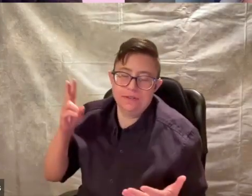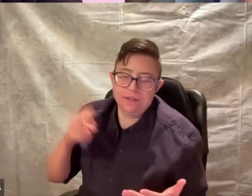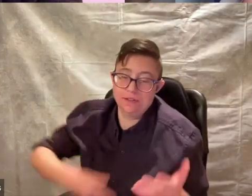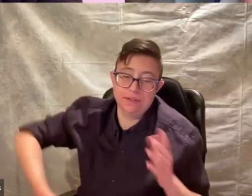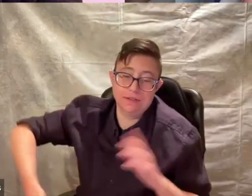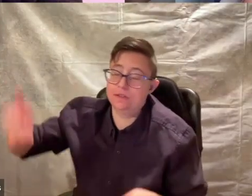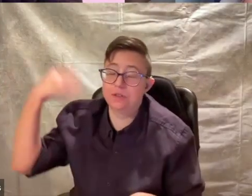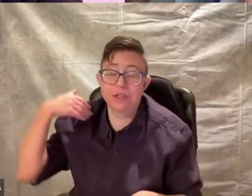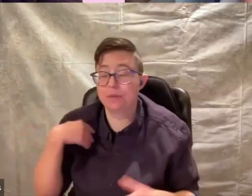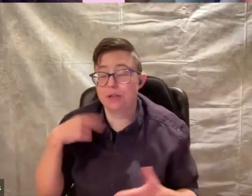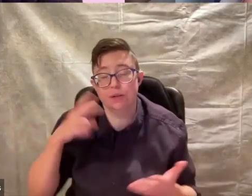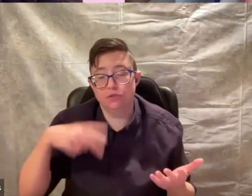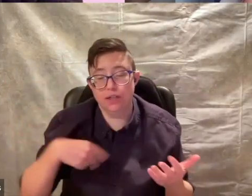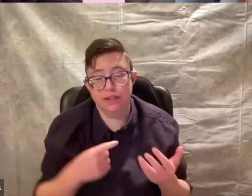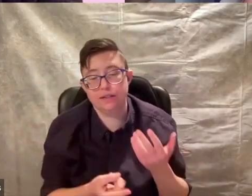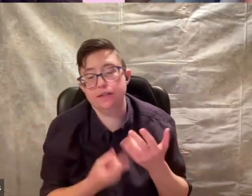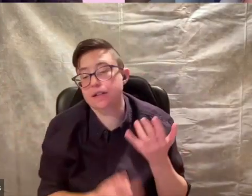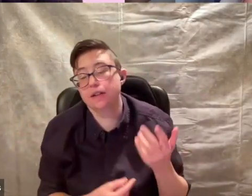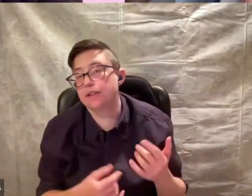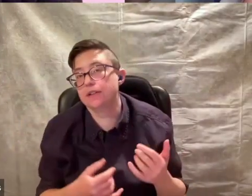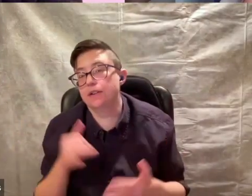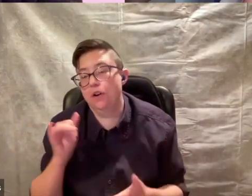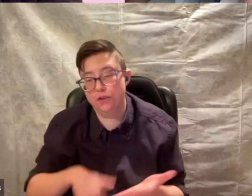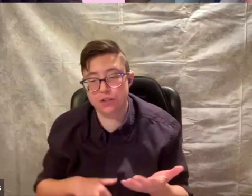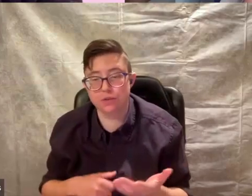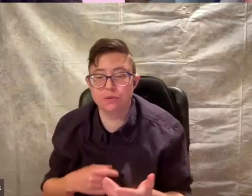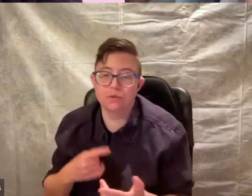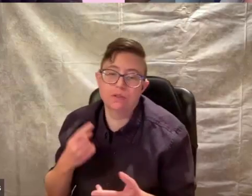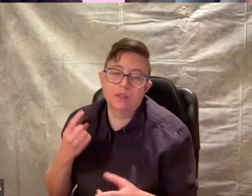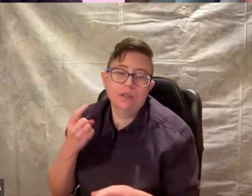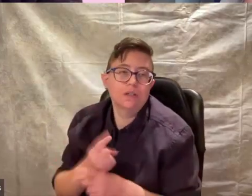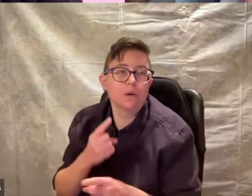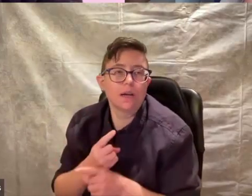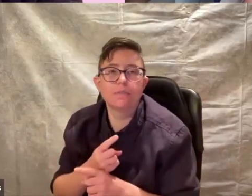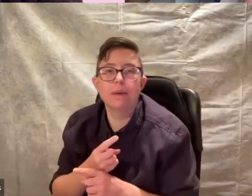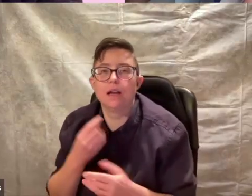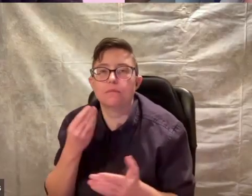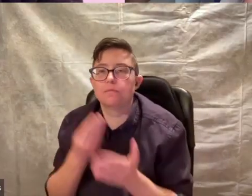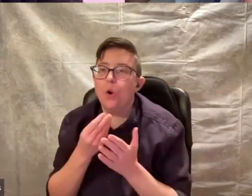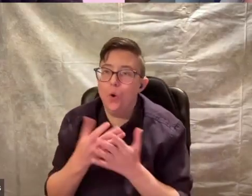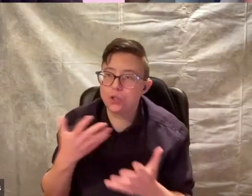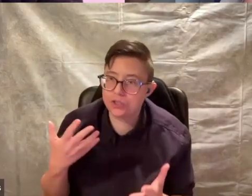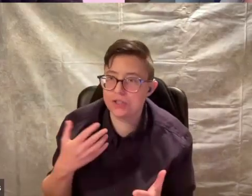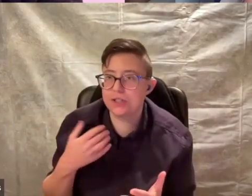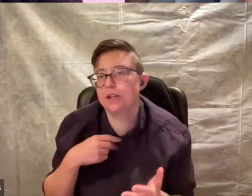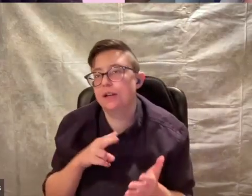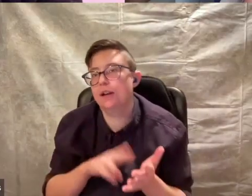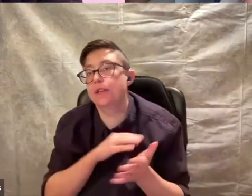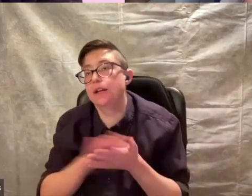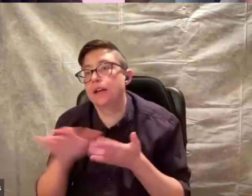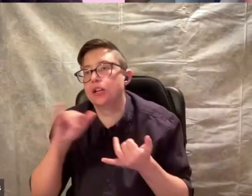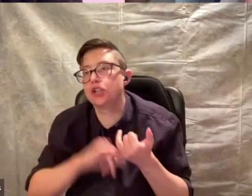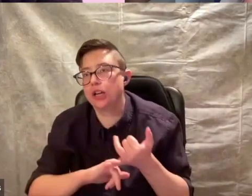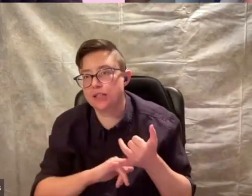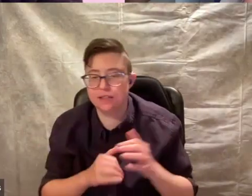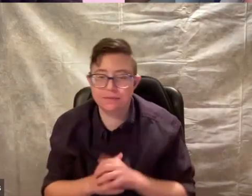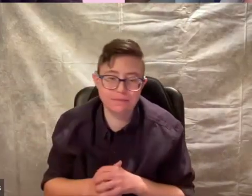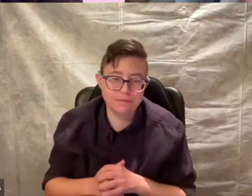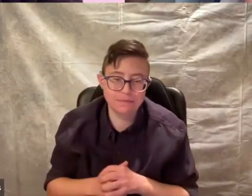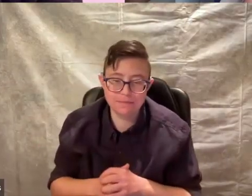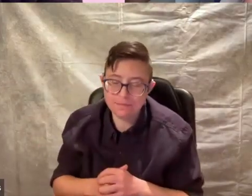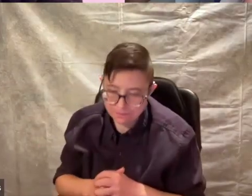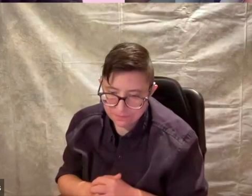After a long time ago, read yet another article talking about costs and the NHS.